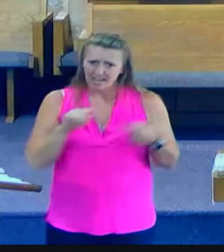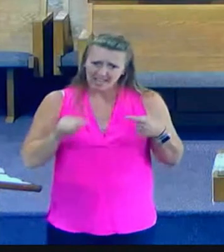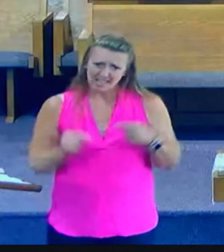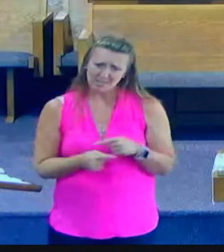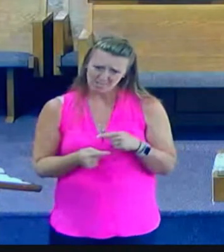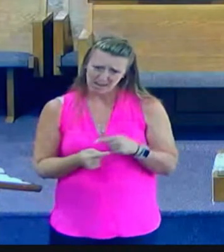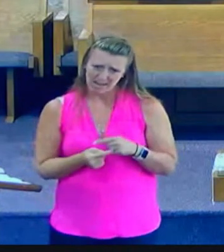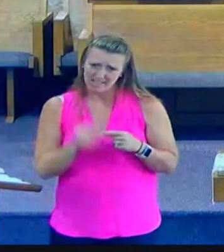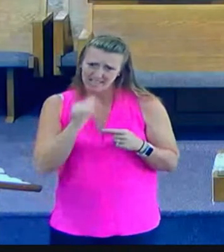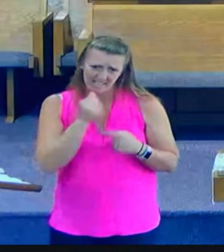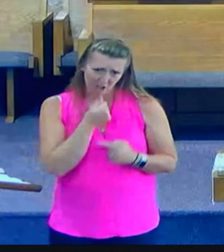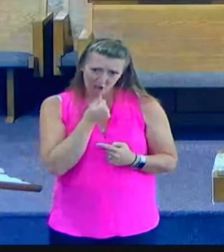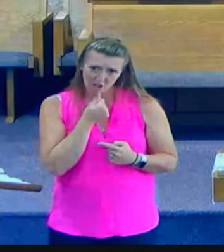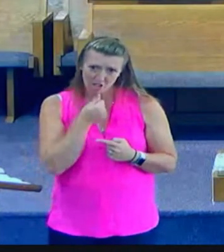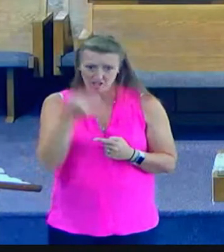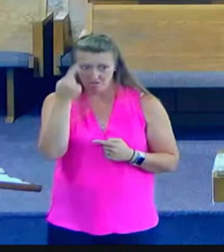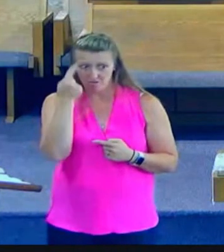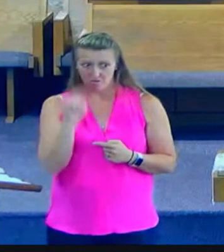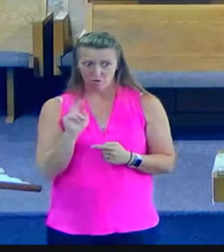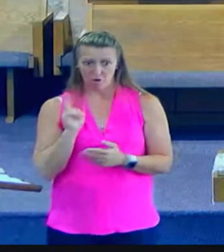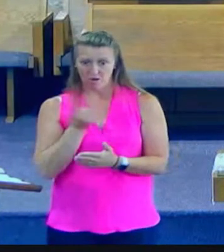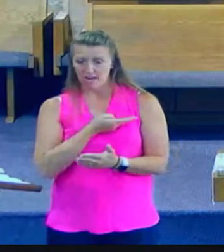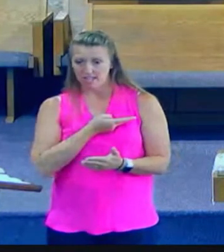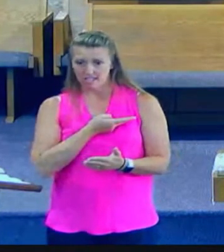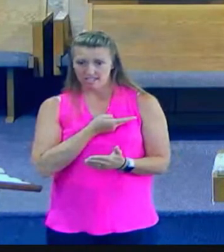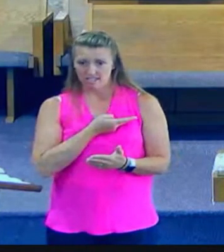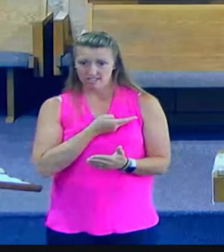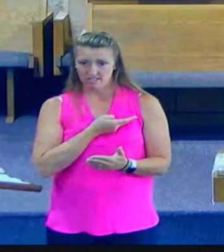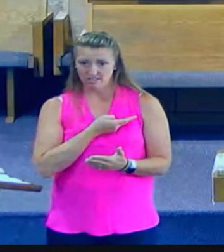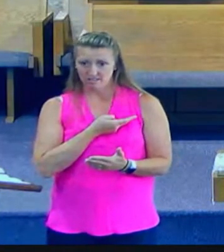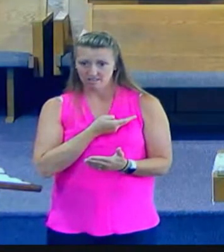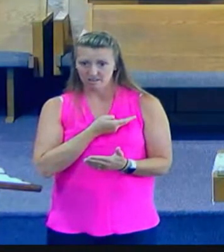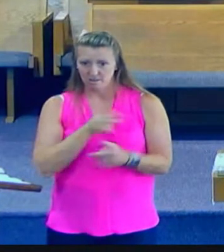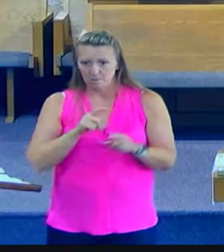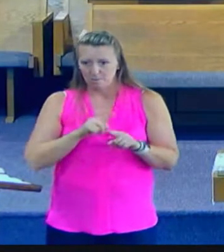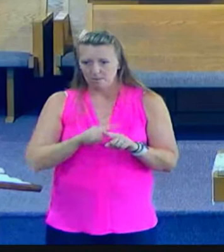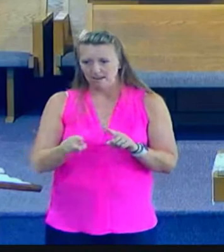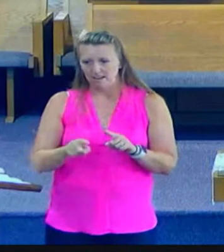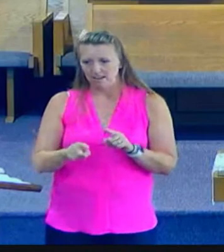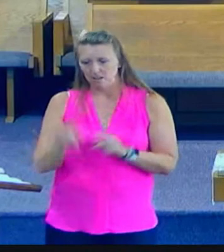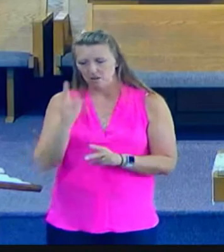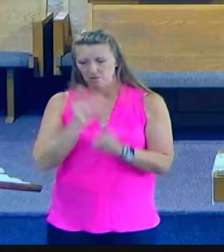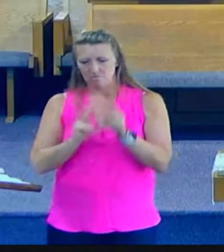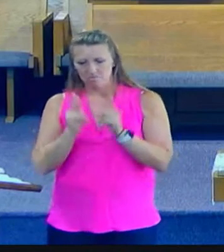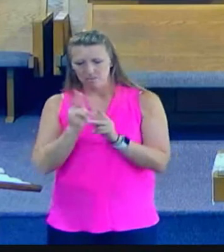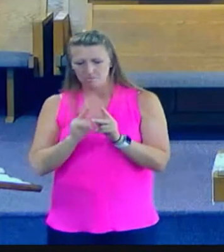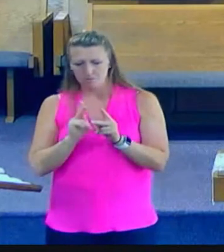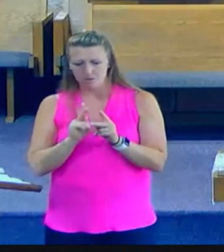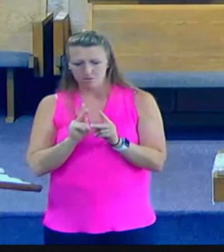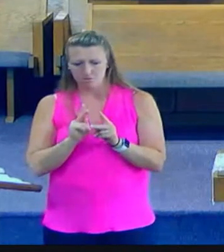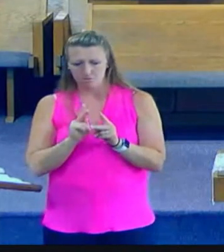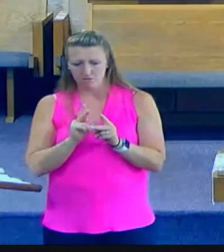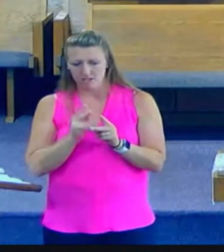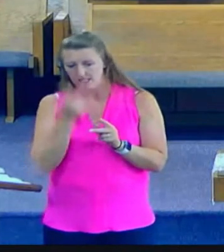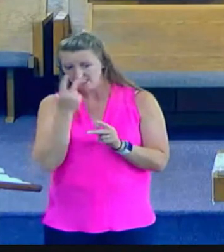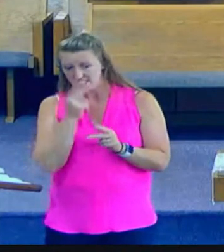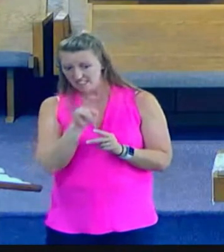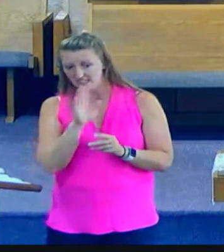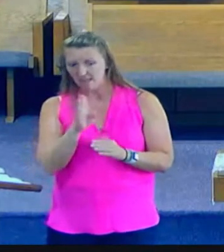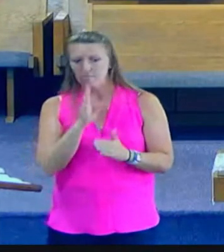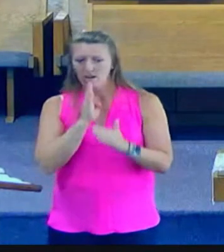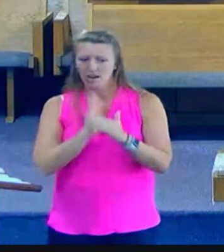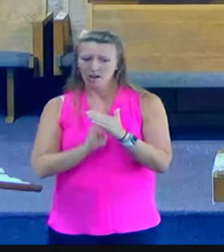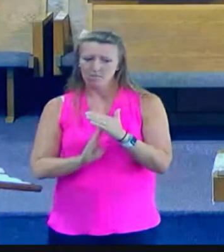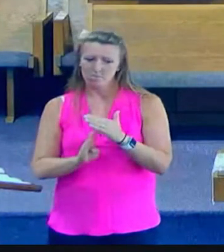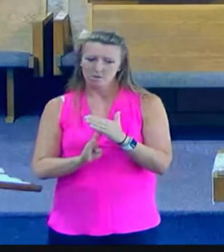and yet in the next breath everybody is worshiping him. As with again a